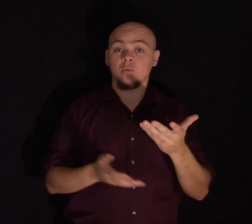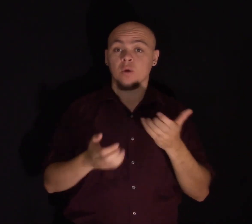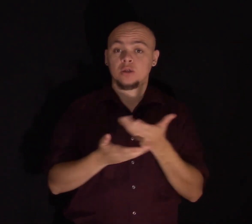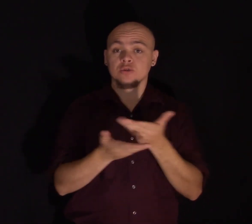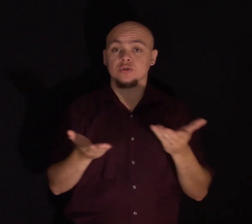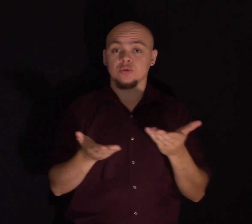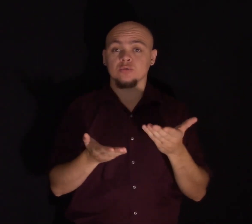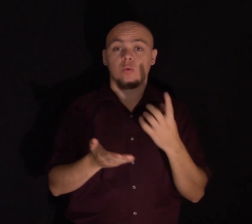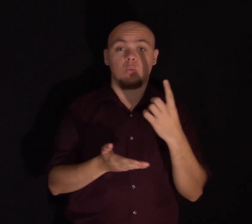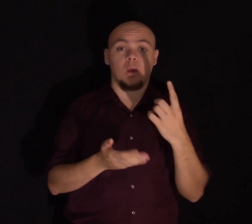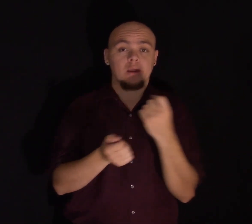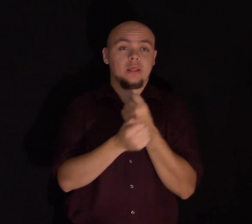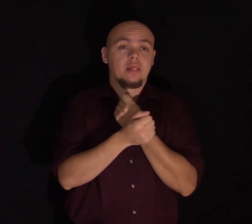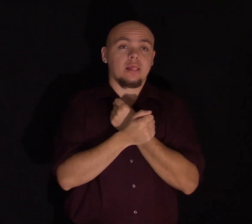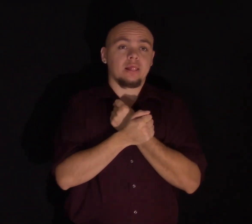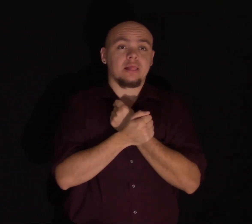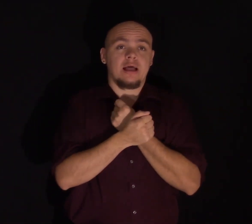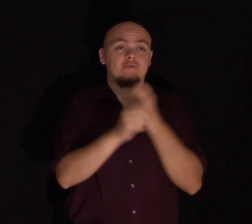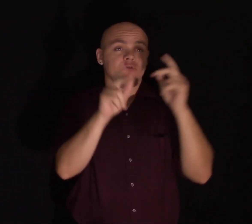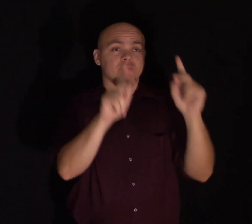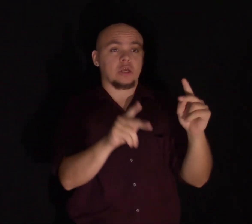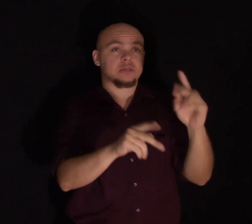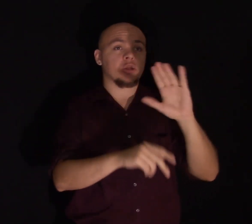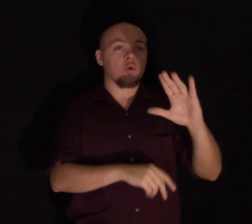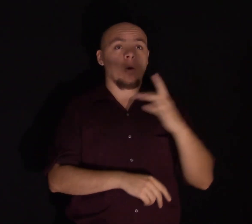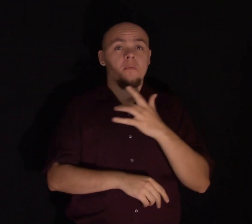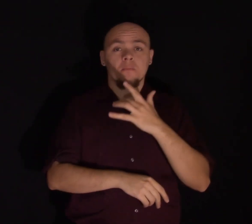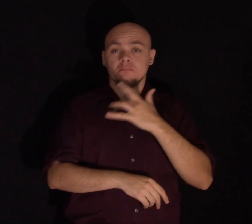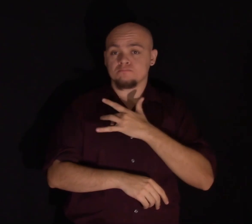a loved one into your mind and your heart.